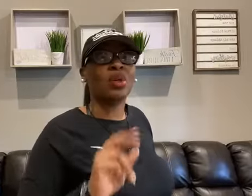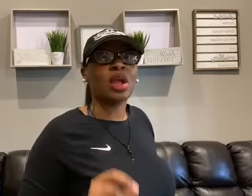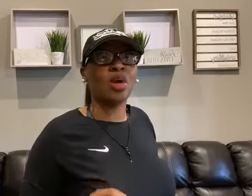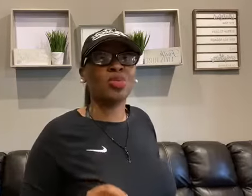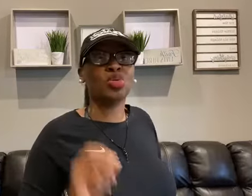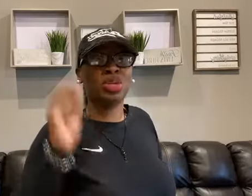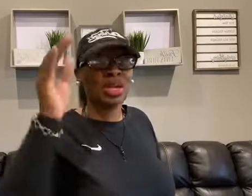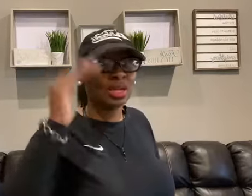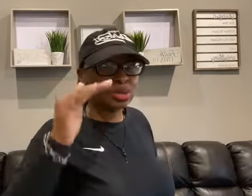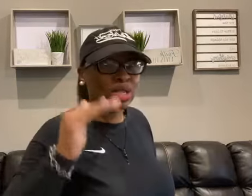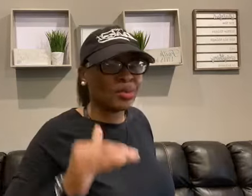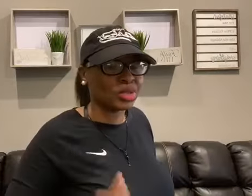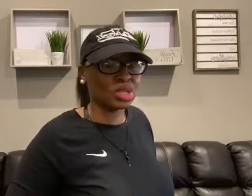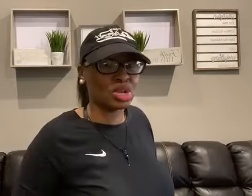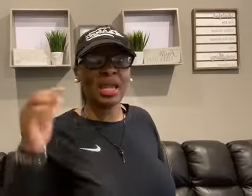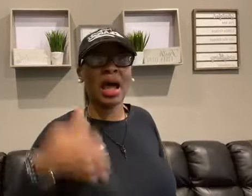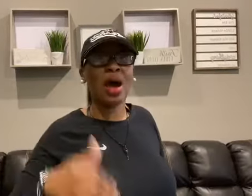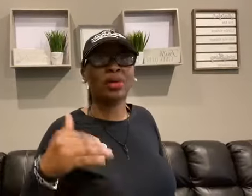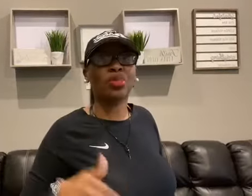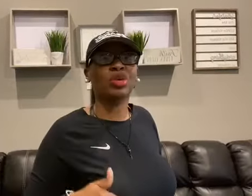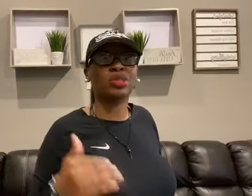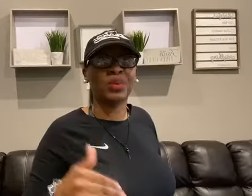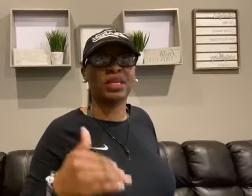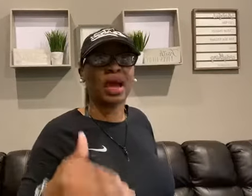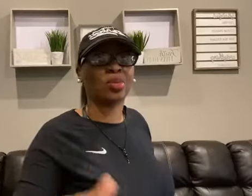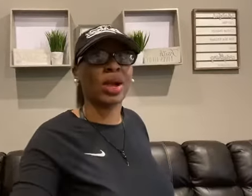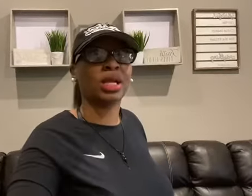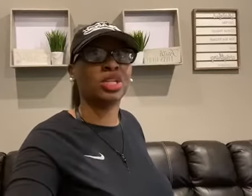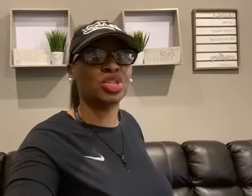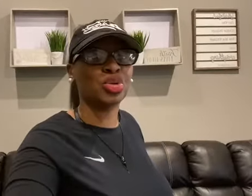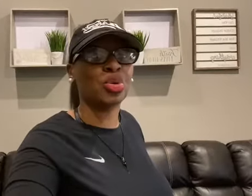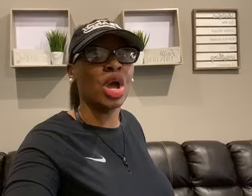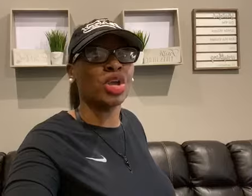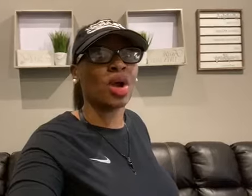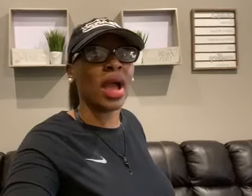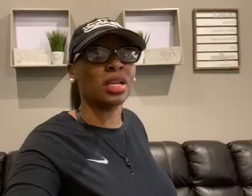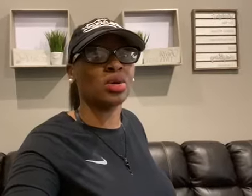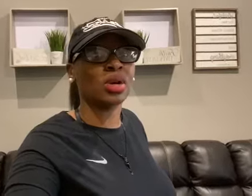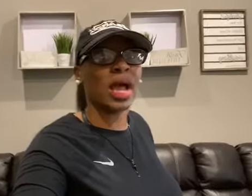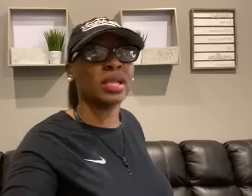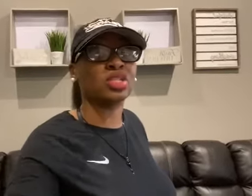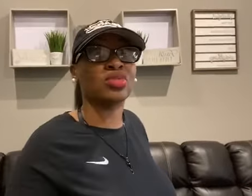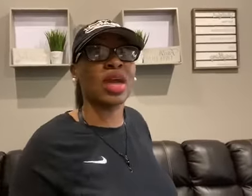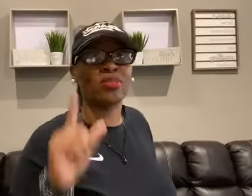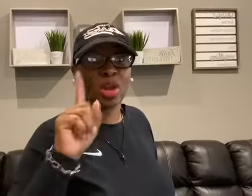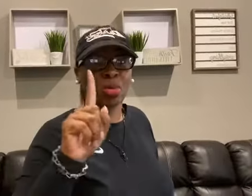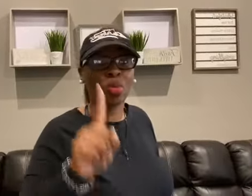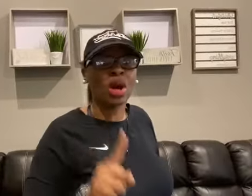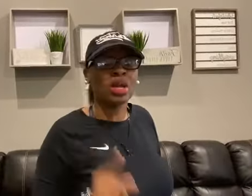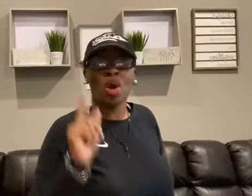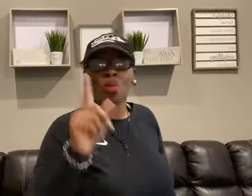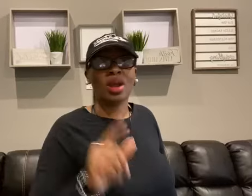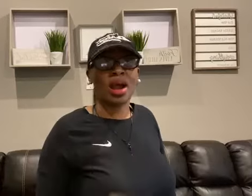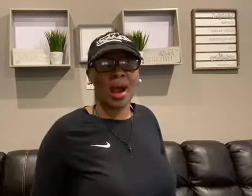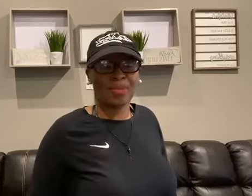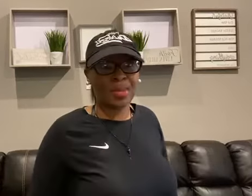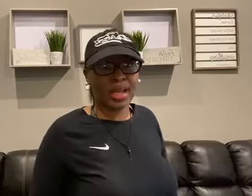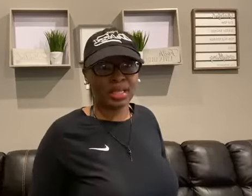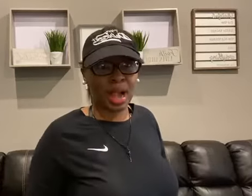I want to help you dig a little deeper and how can we speak directly to your ideal client so that number one, we're not compromising